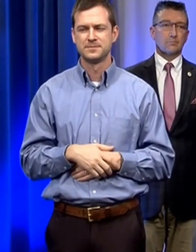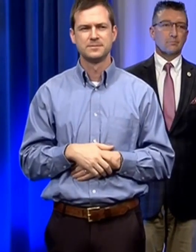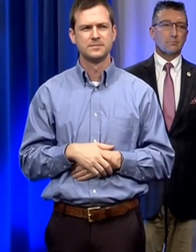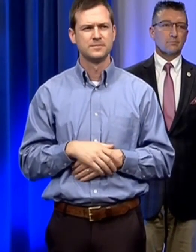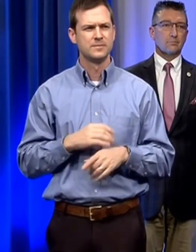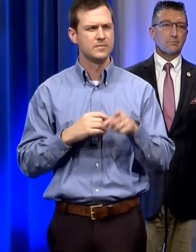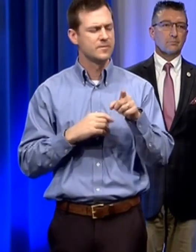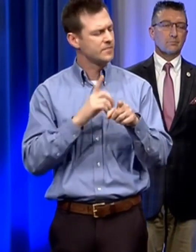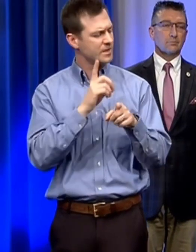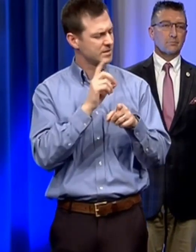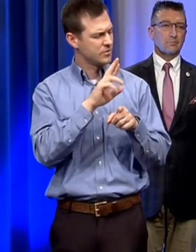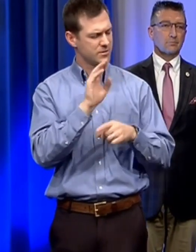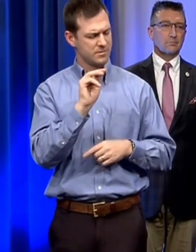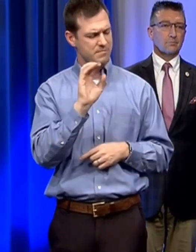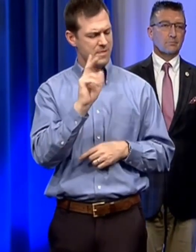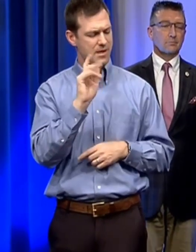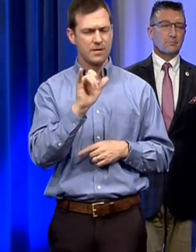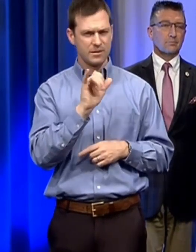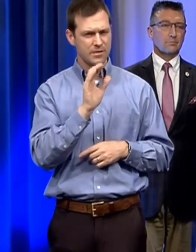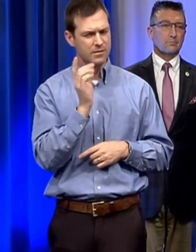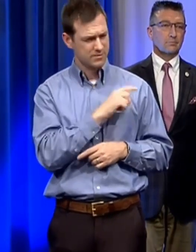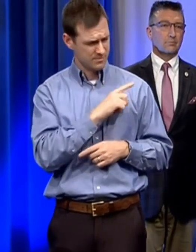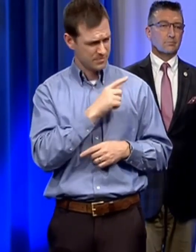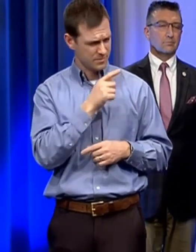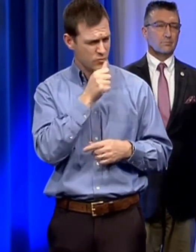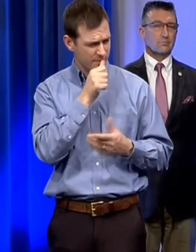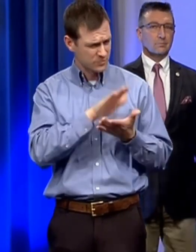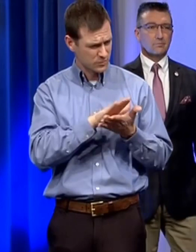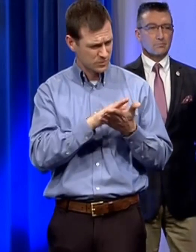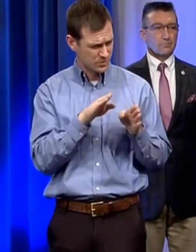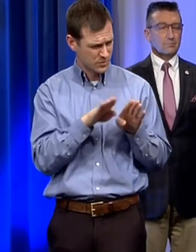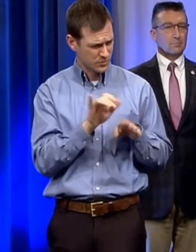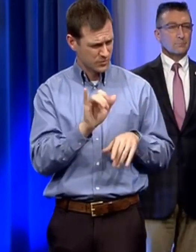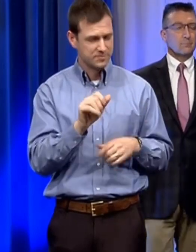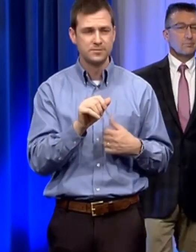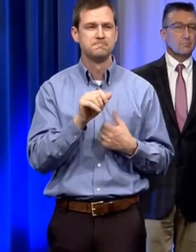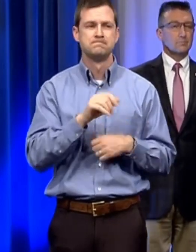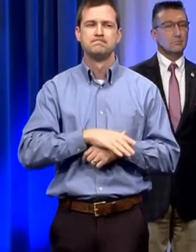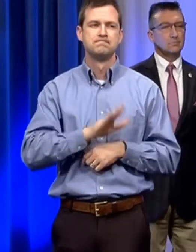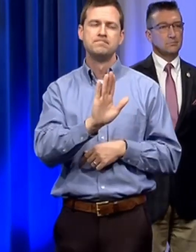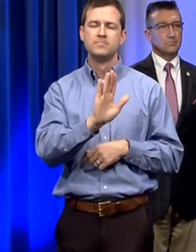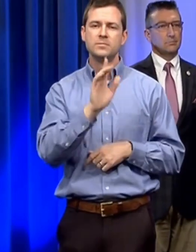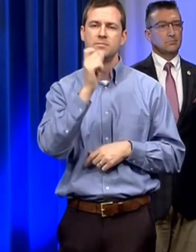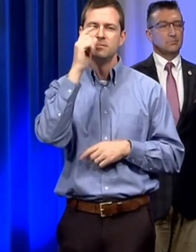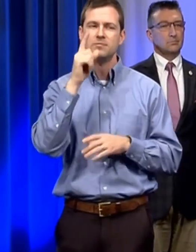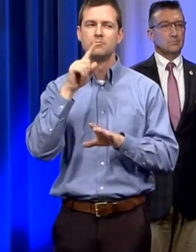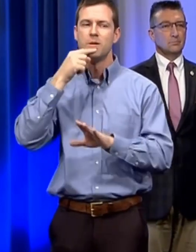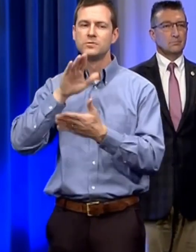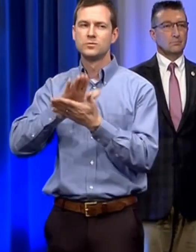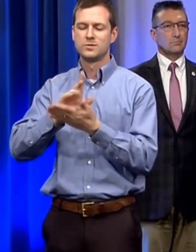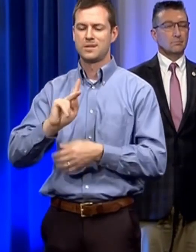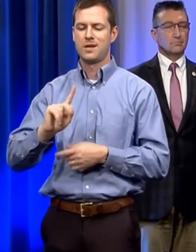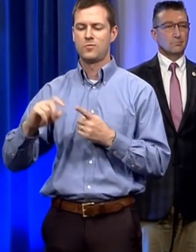uh dr mackey can you tell me uh will this impact private schools as well this will not impact private schools this is just for our public